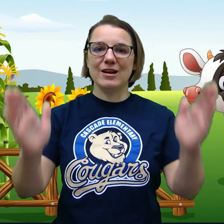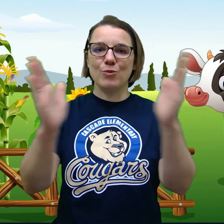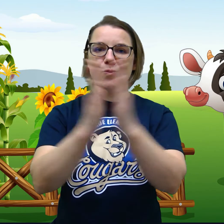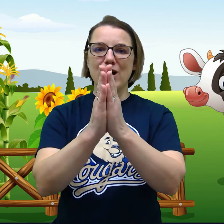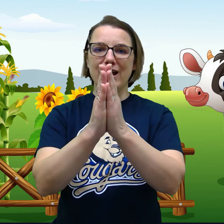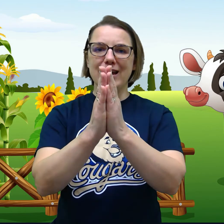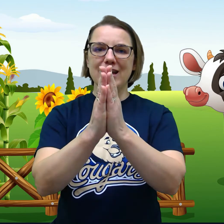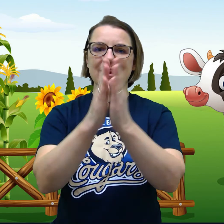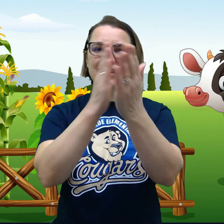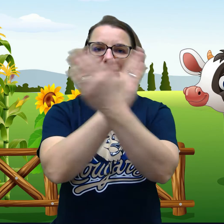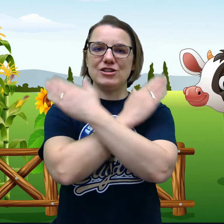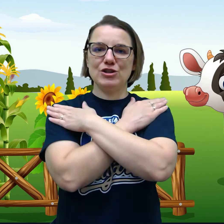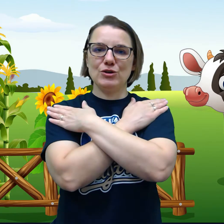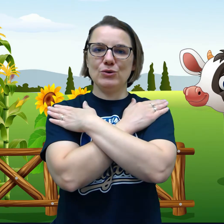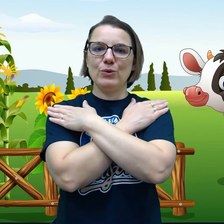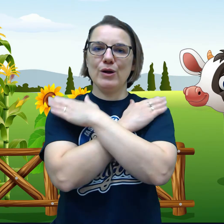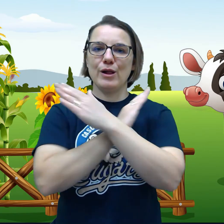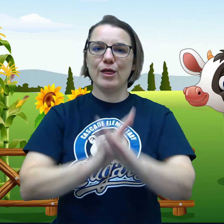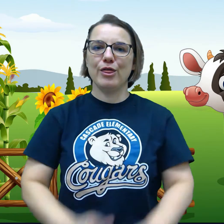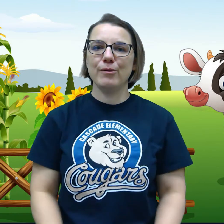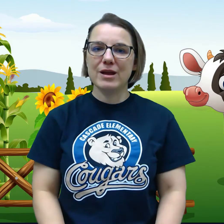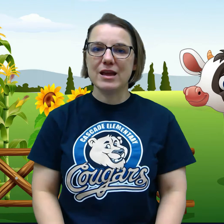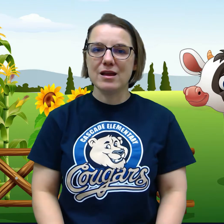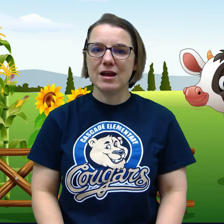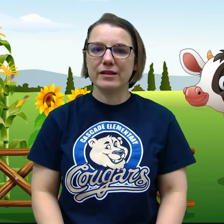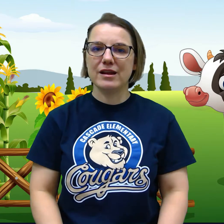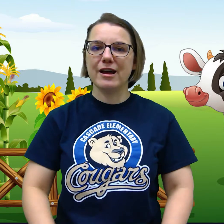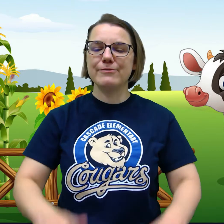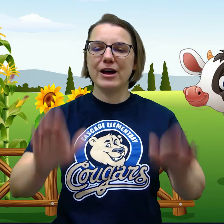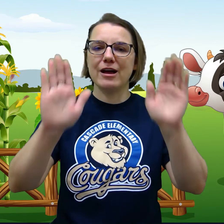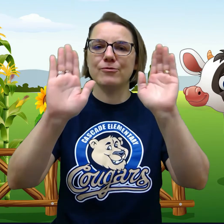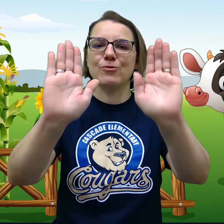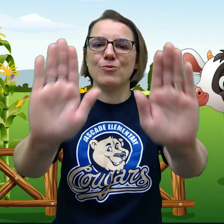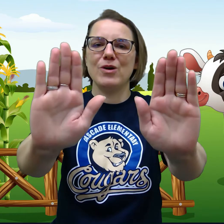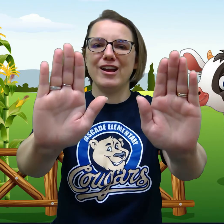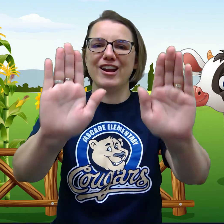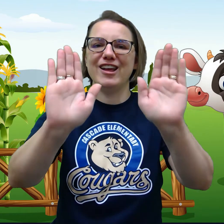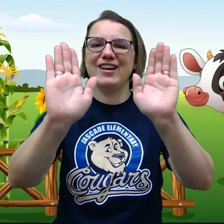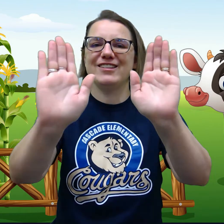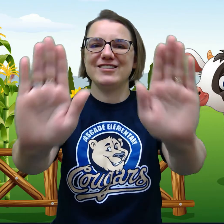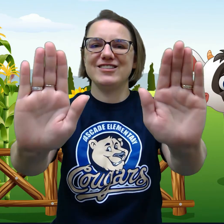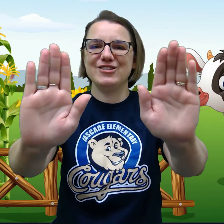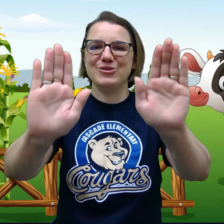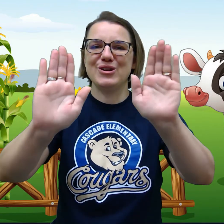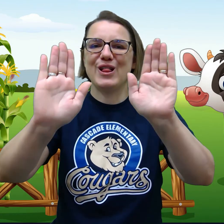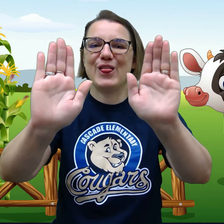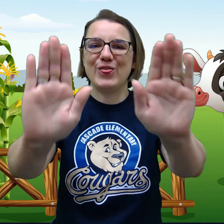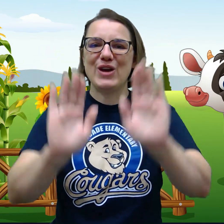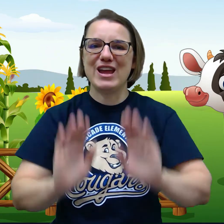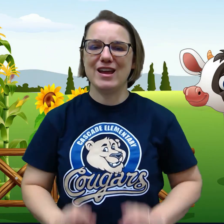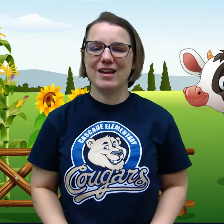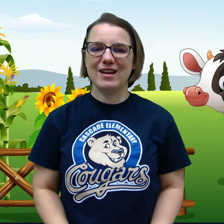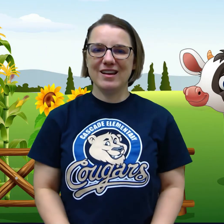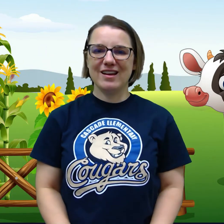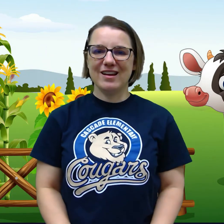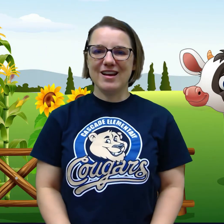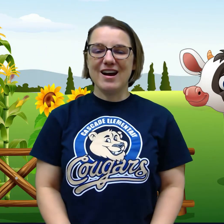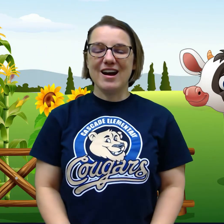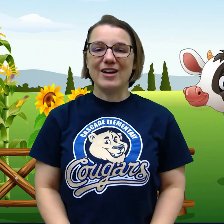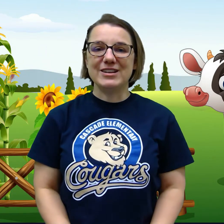One, two, three. And then high-five. One, two, three. I'm going